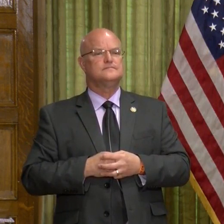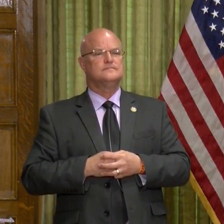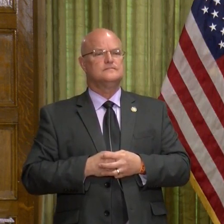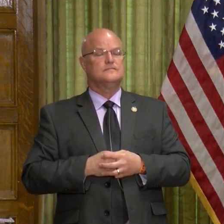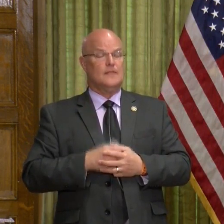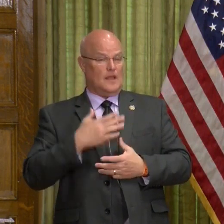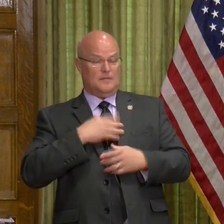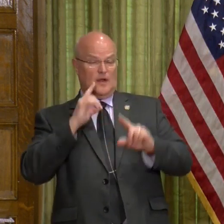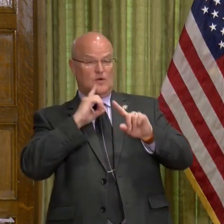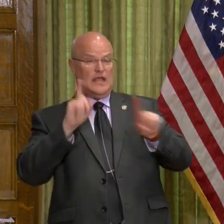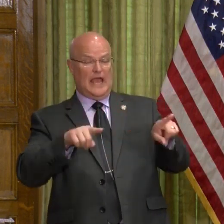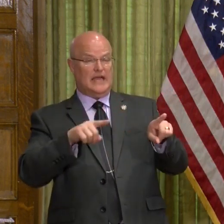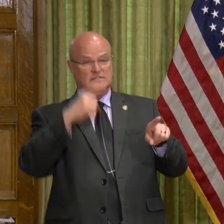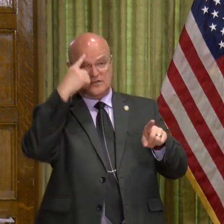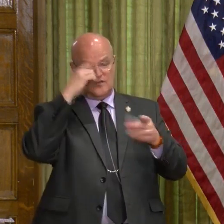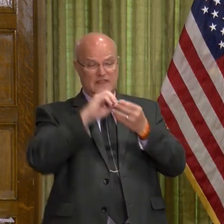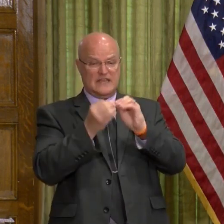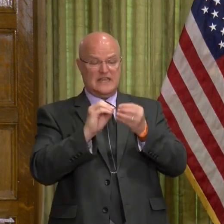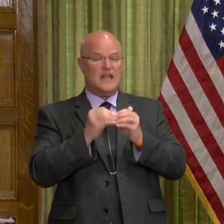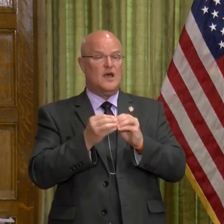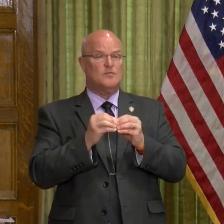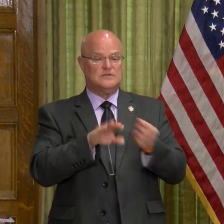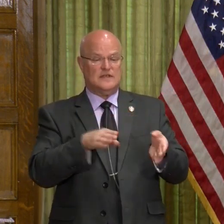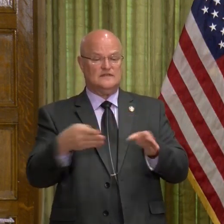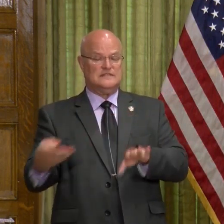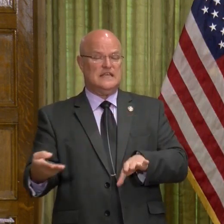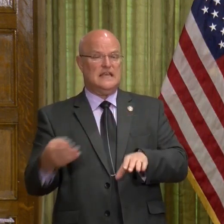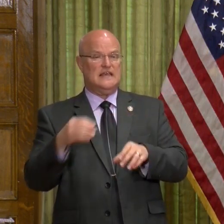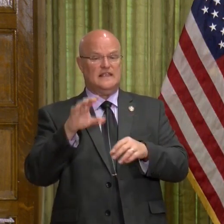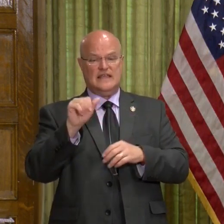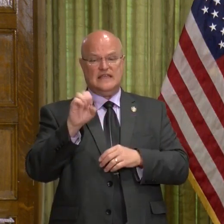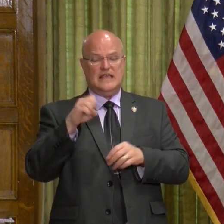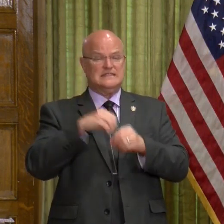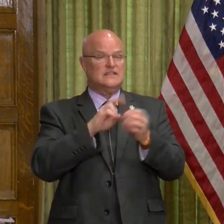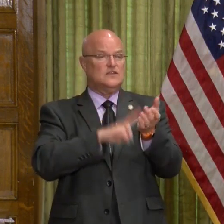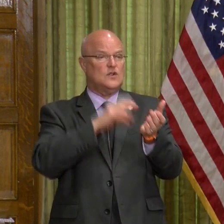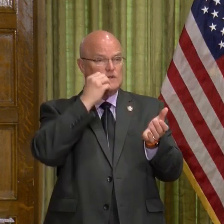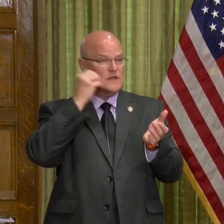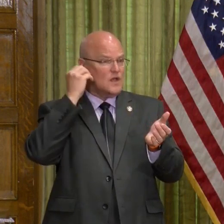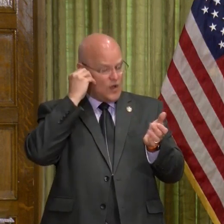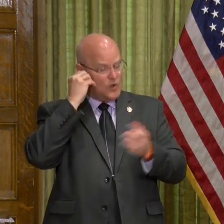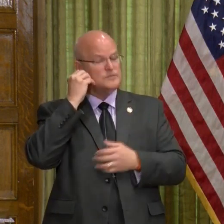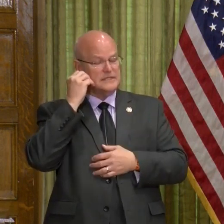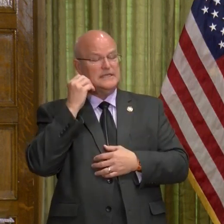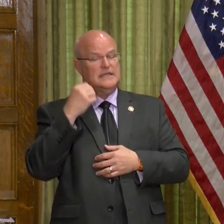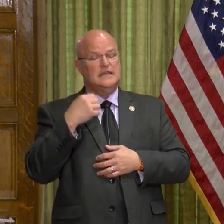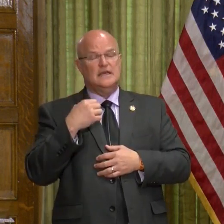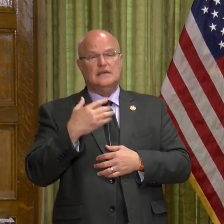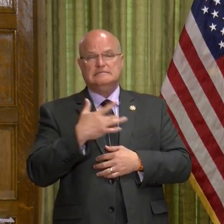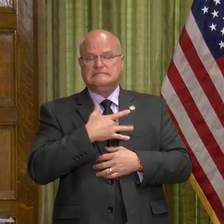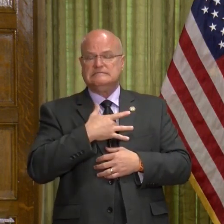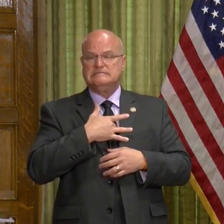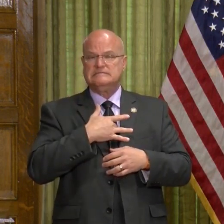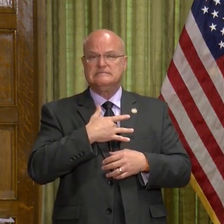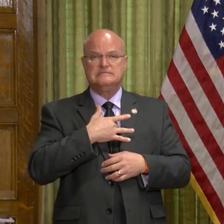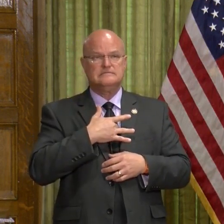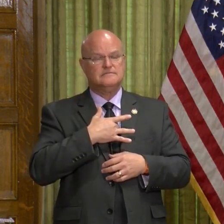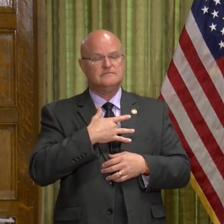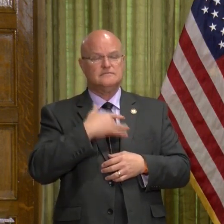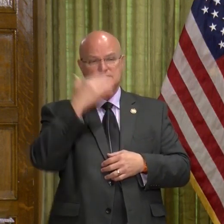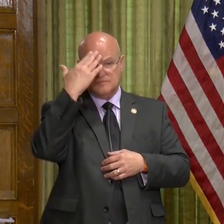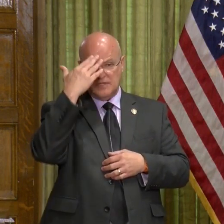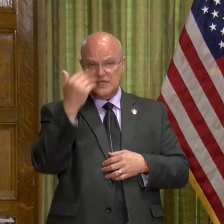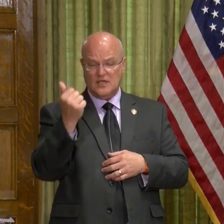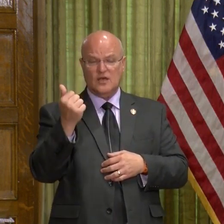My reaction to the numbers of deaths and cases in nursing homes is one of heartbreak, first of all,